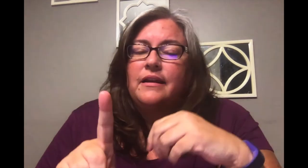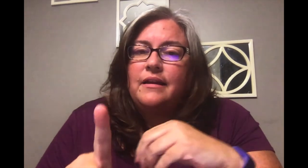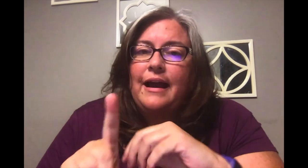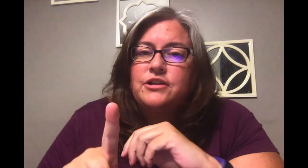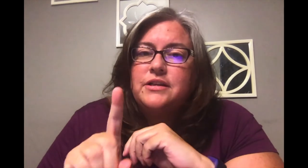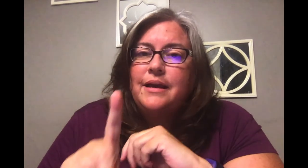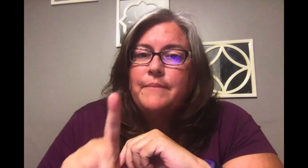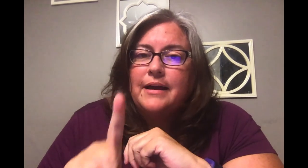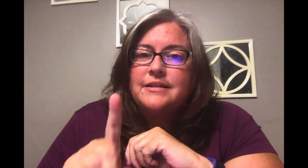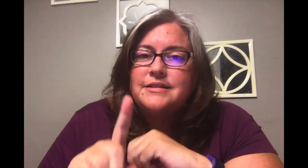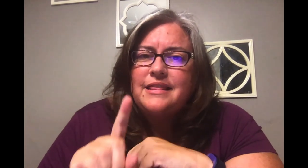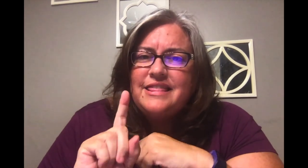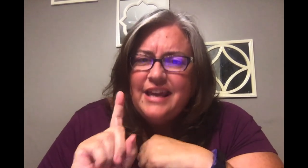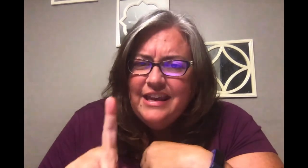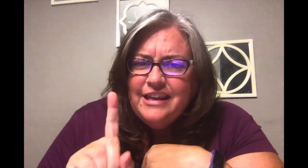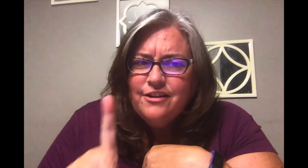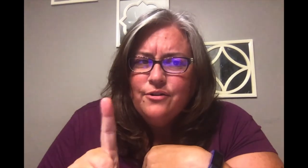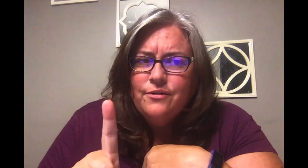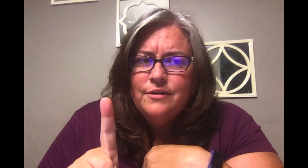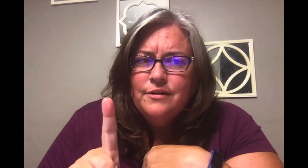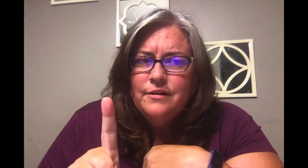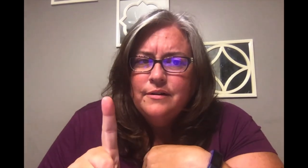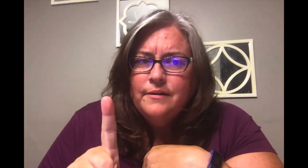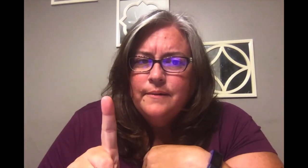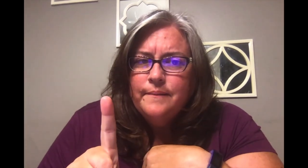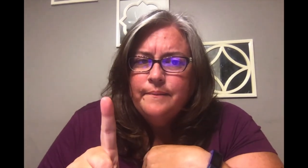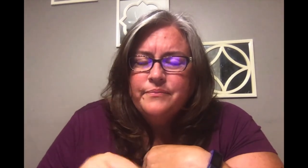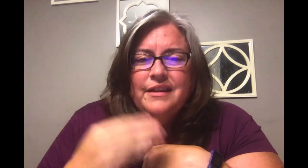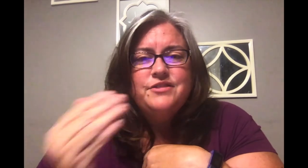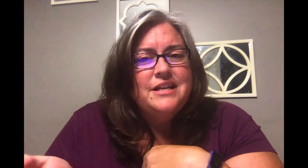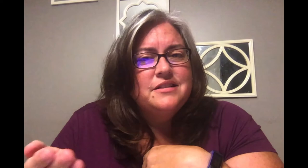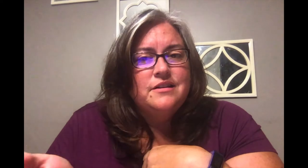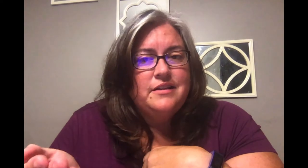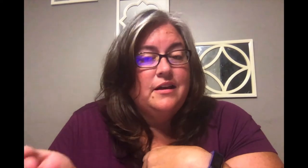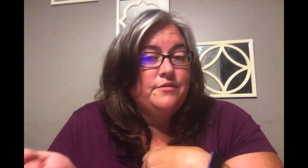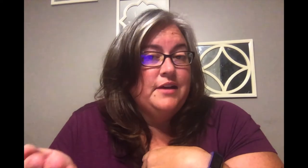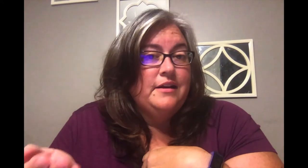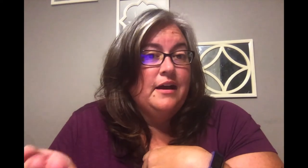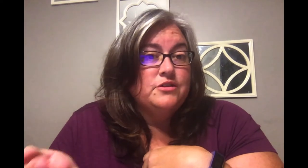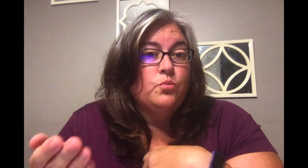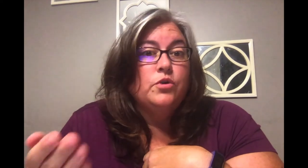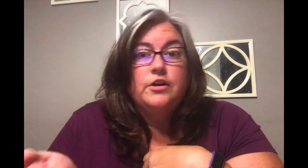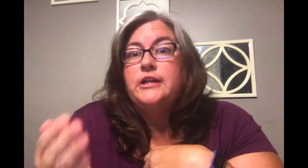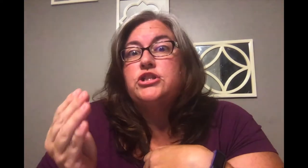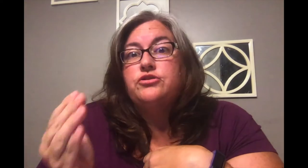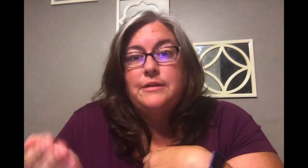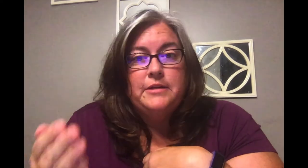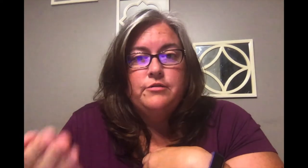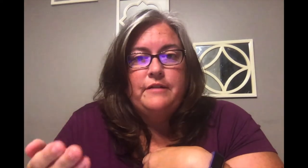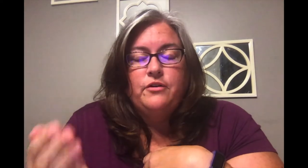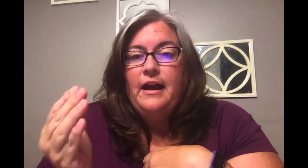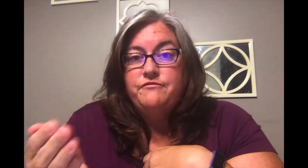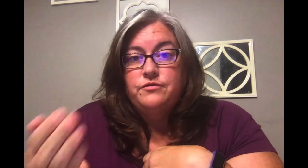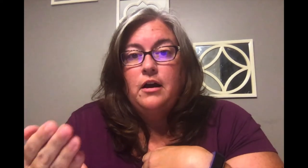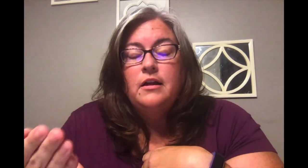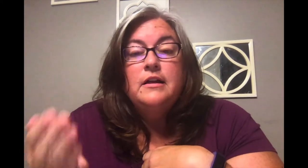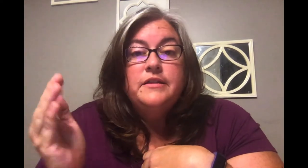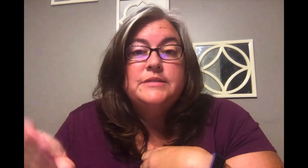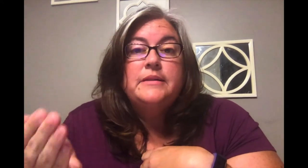Actually came back And said thank you Now chances are The other nine guys Were extremely grateful After all This meant they